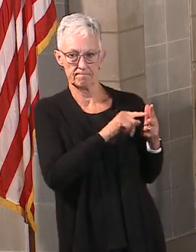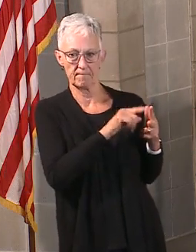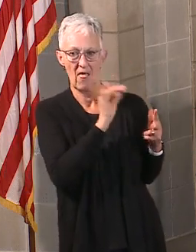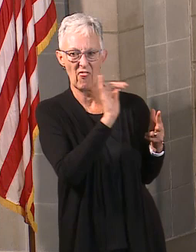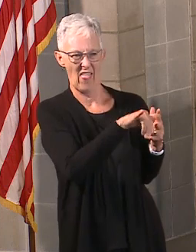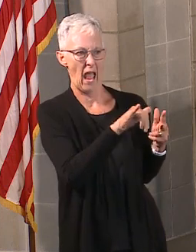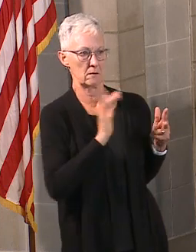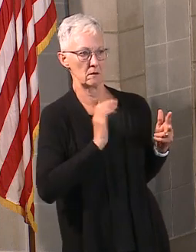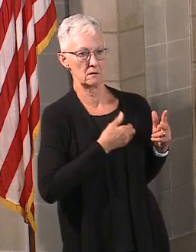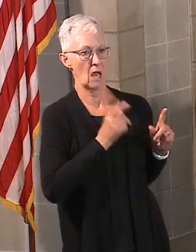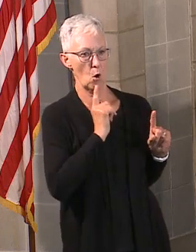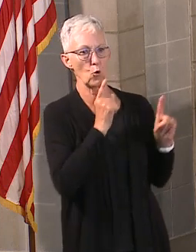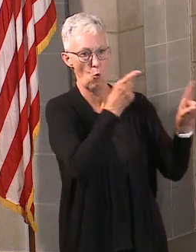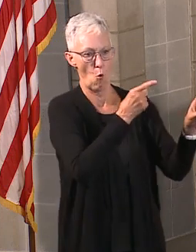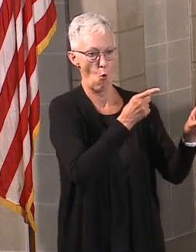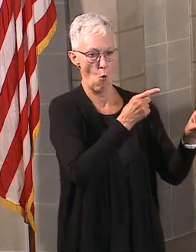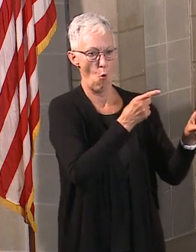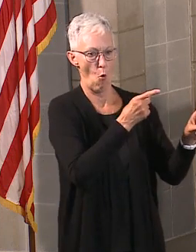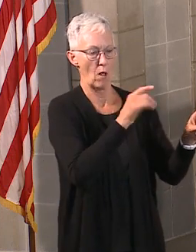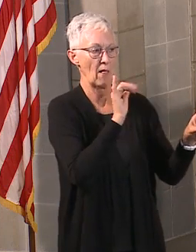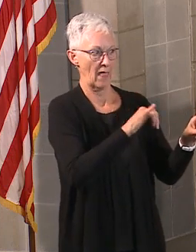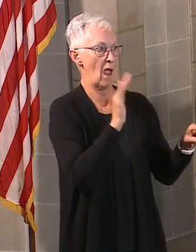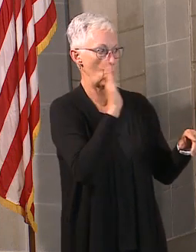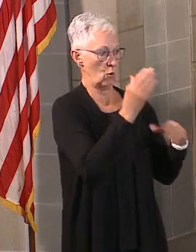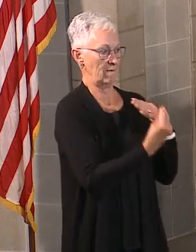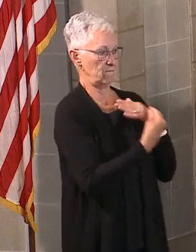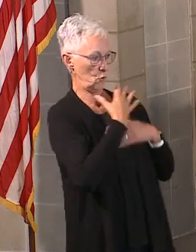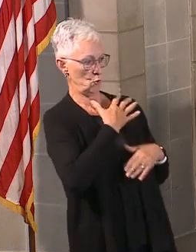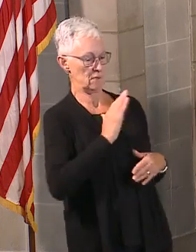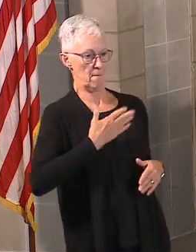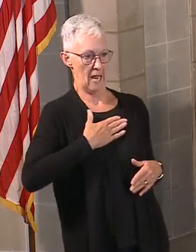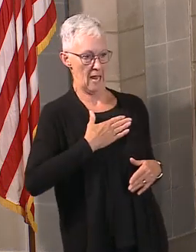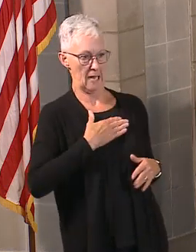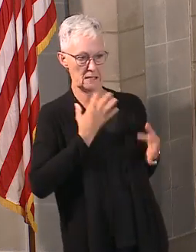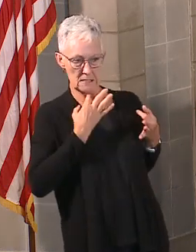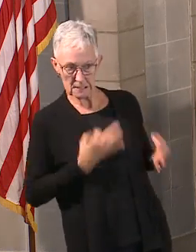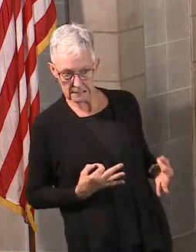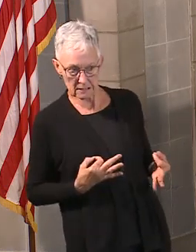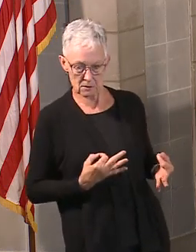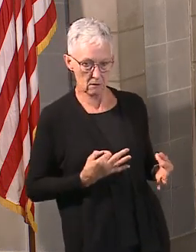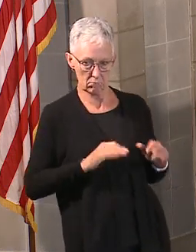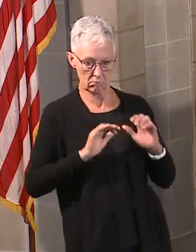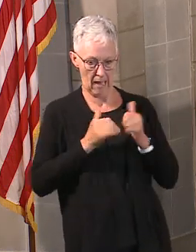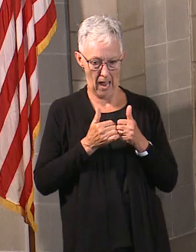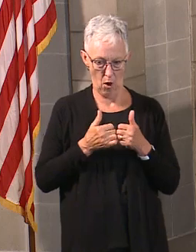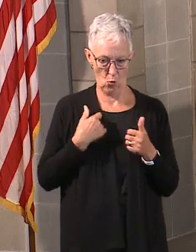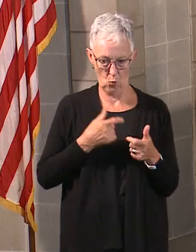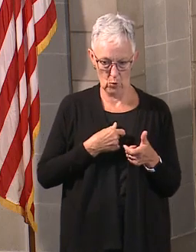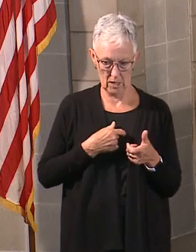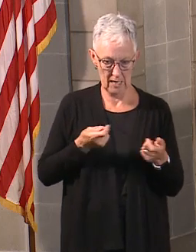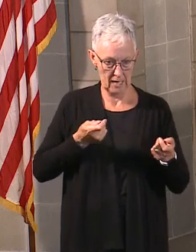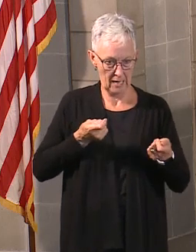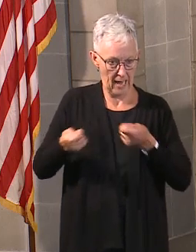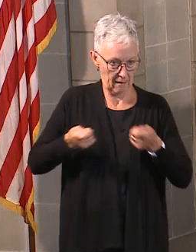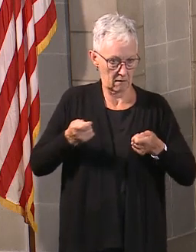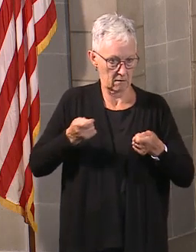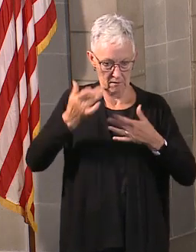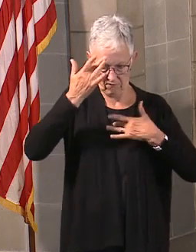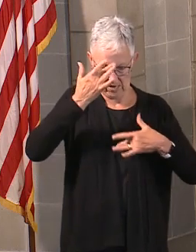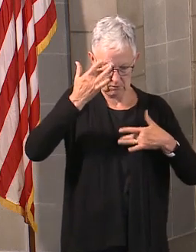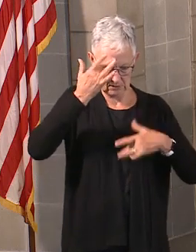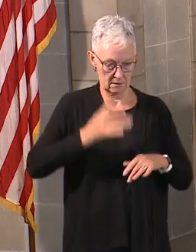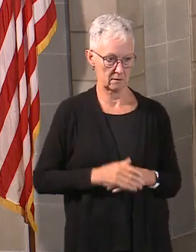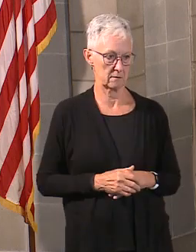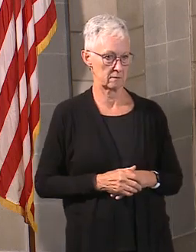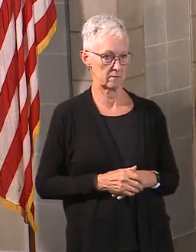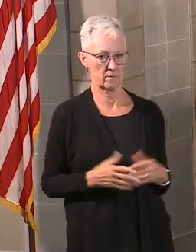and making sure we can continue to provide that. And that's really what our benchmark will be as we continue to manage this virus. Again, folks, this